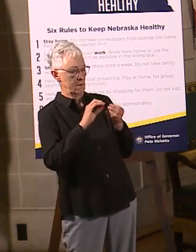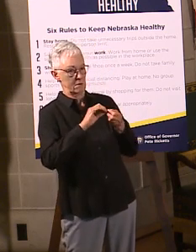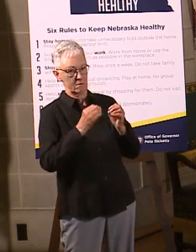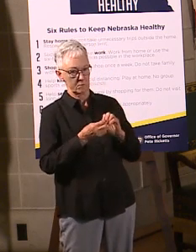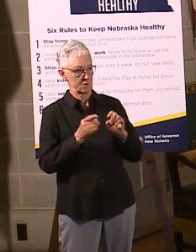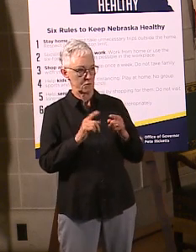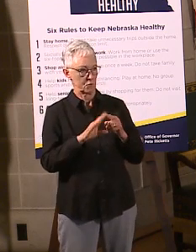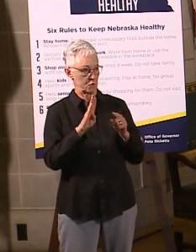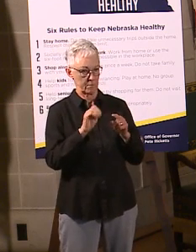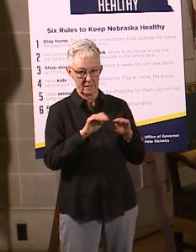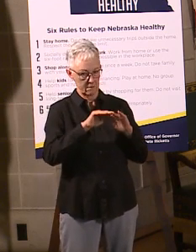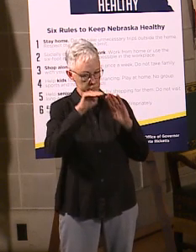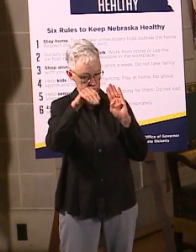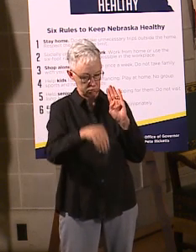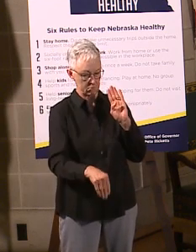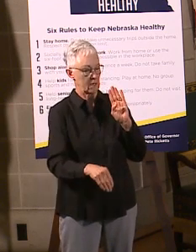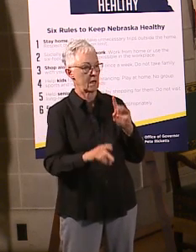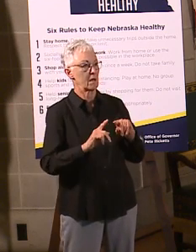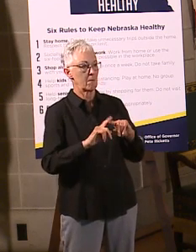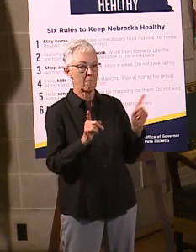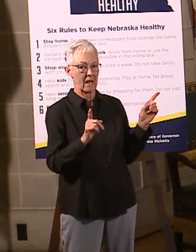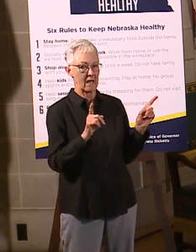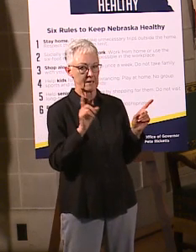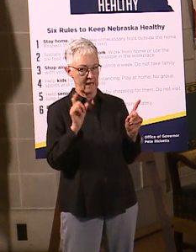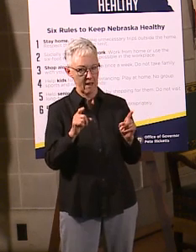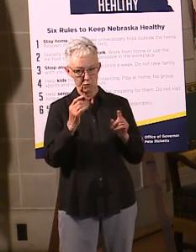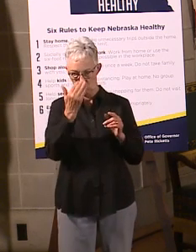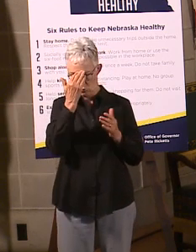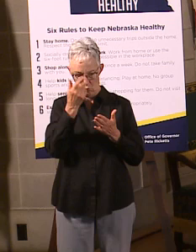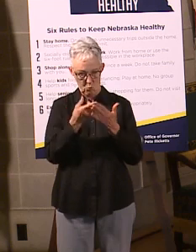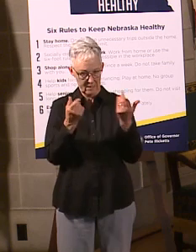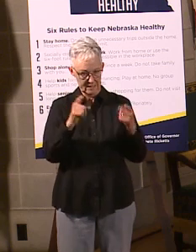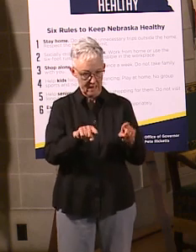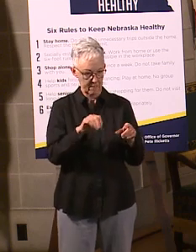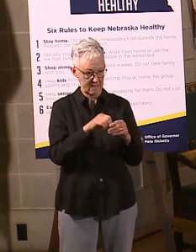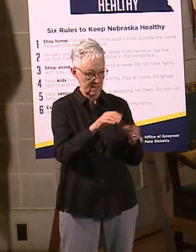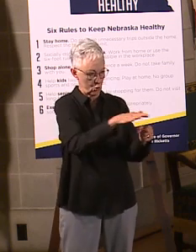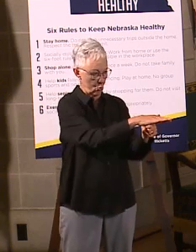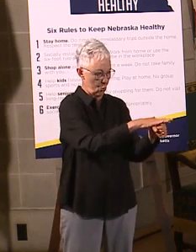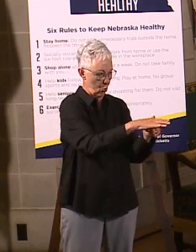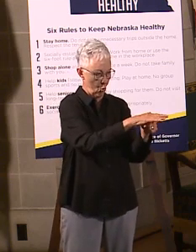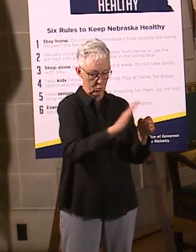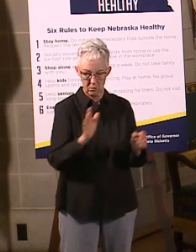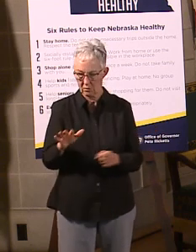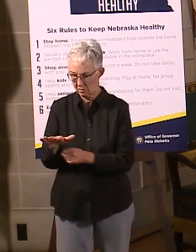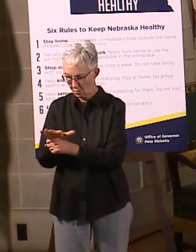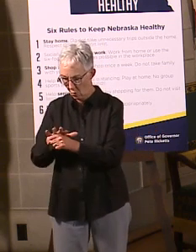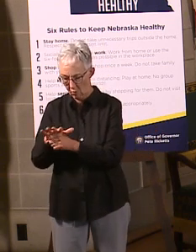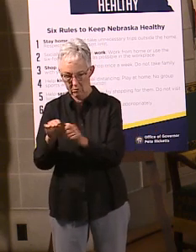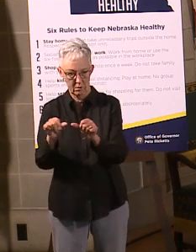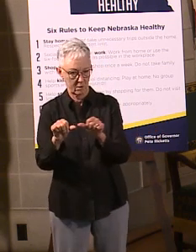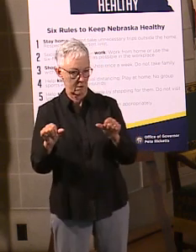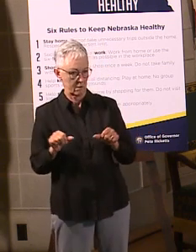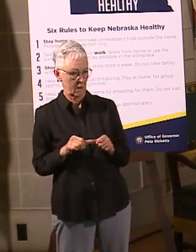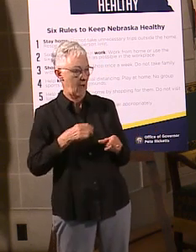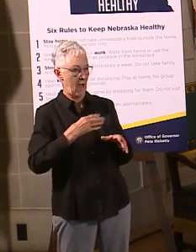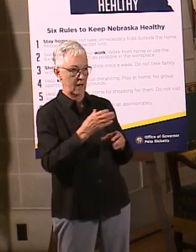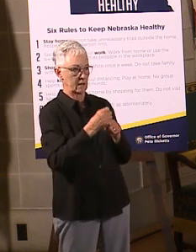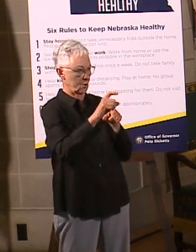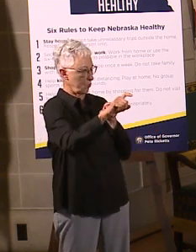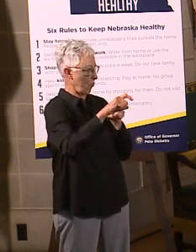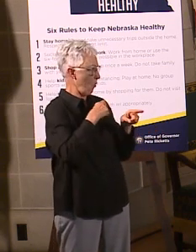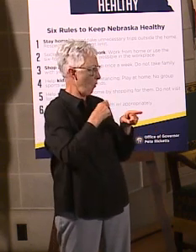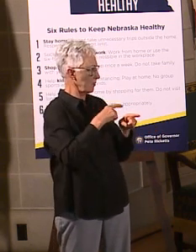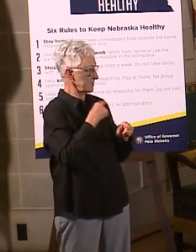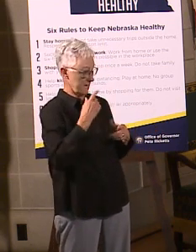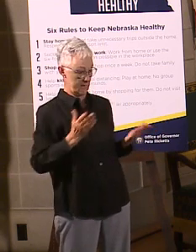things also very much at a local level, too. I mean, there are areas of the state I get phone calls from superintendents and districts that say, hey, look, we